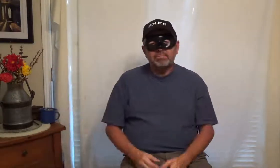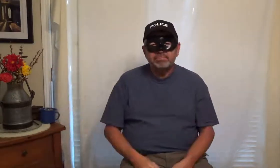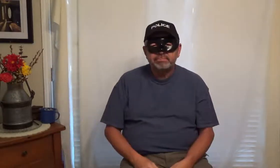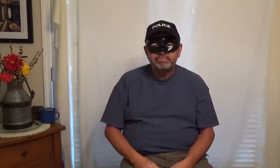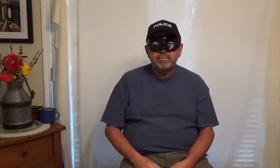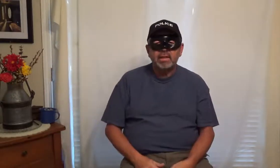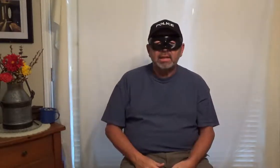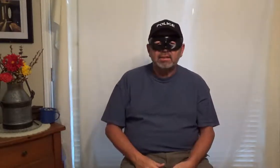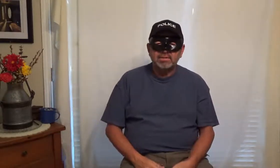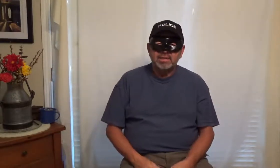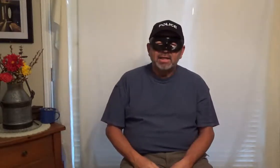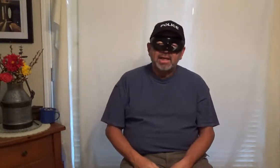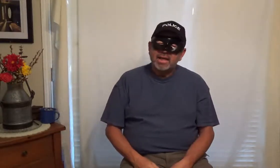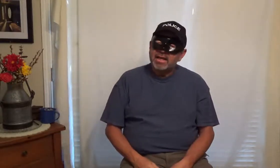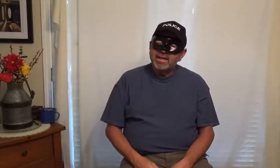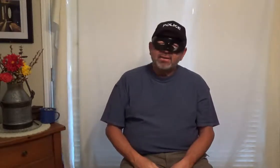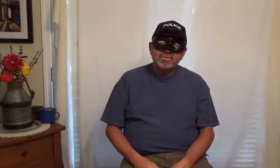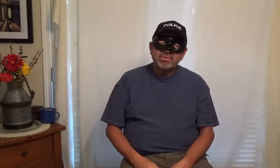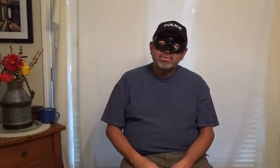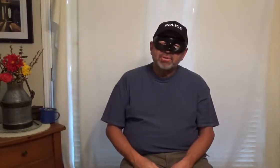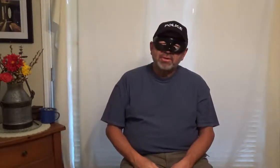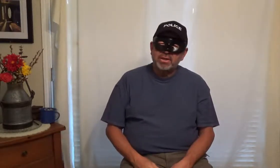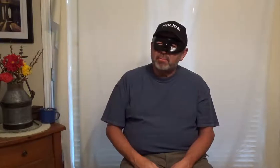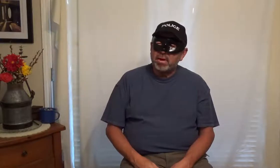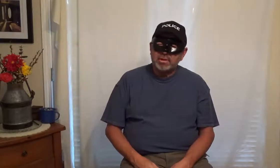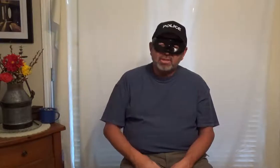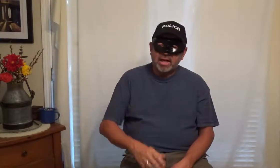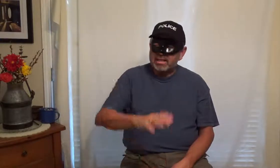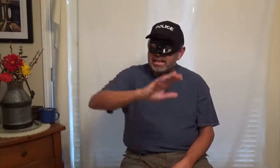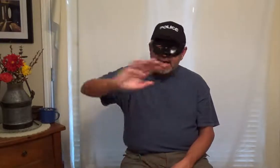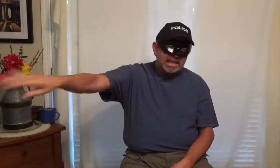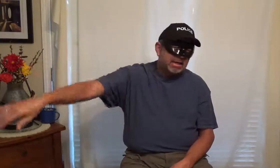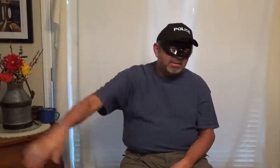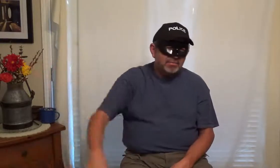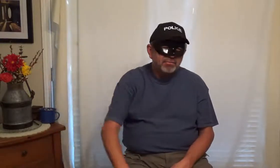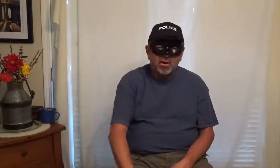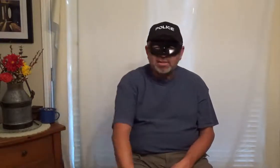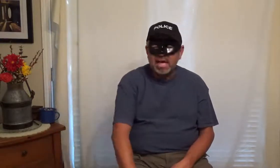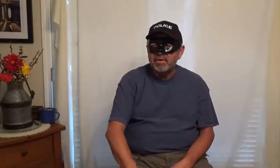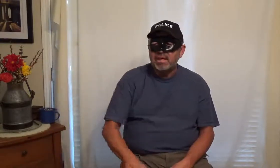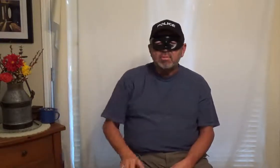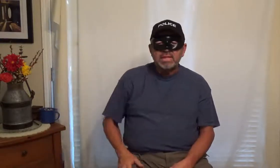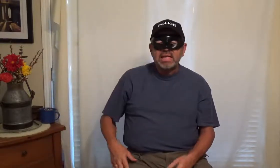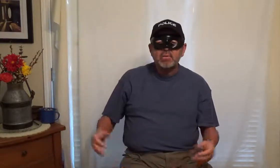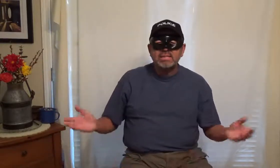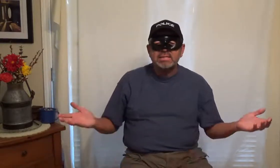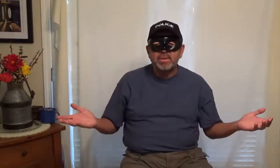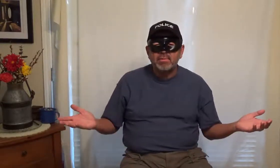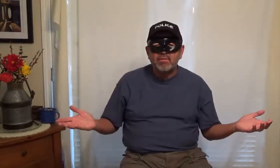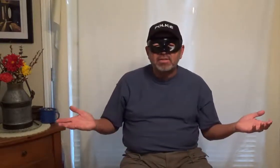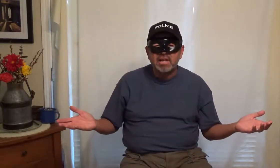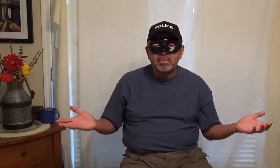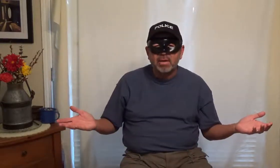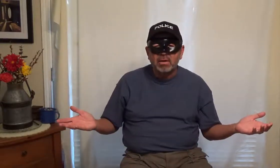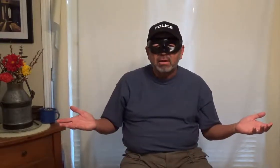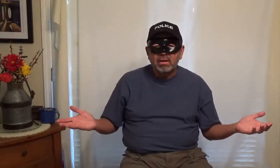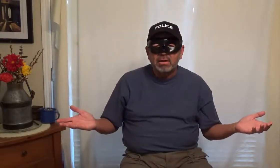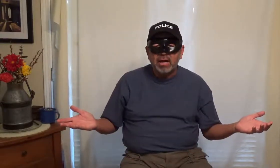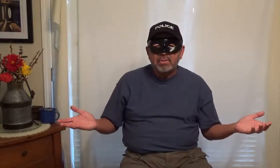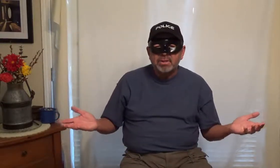he goes you're a screwier than a march and get out of here you're false that so when the time you arrested somebody with false that beer now I've been in